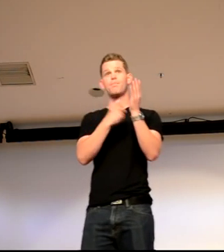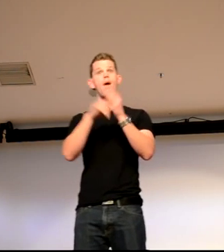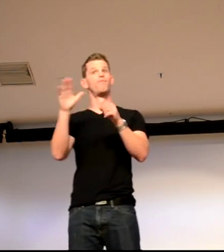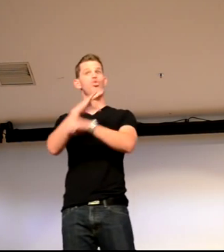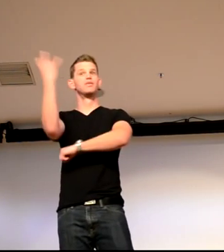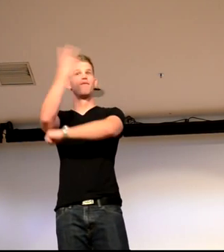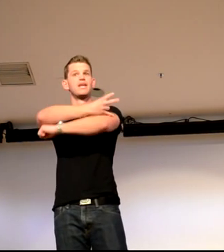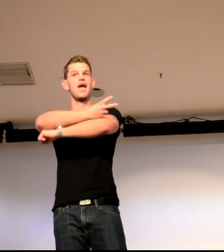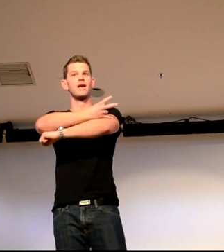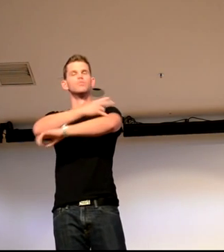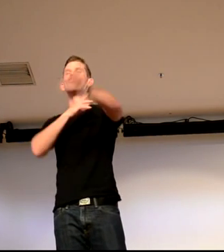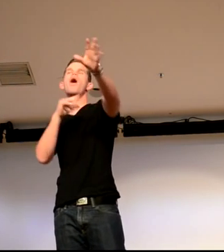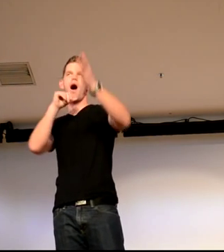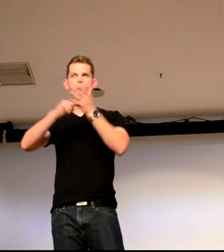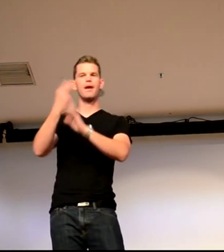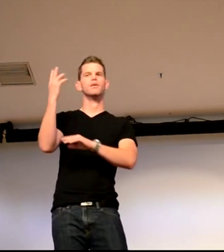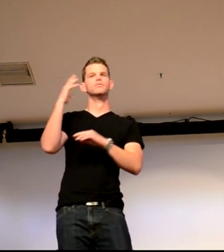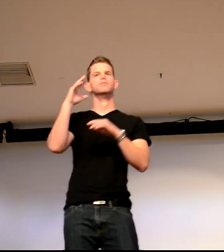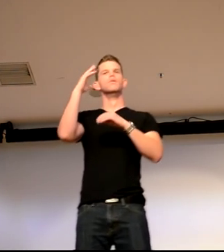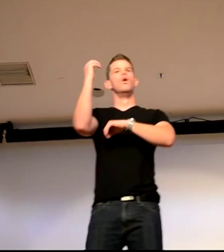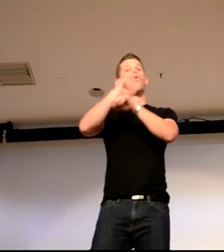If I'm in it alive. It's like a full seven-day, well, let me think.